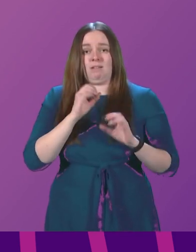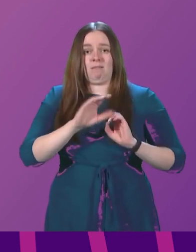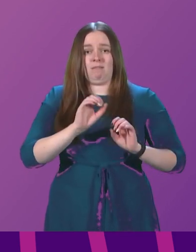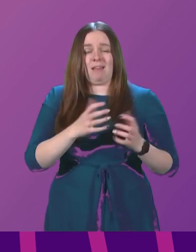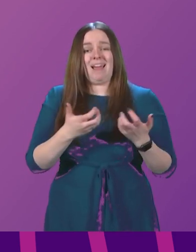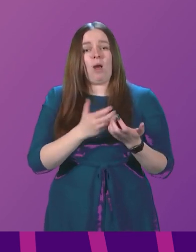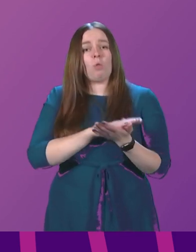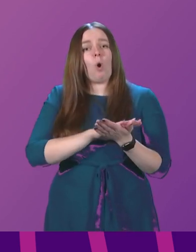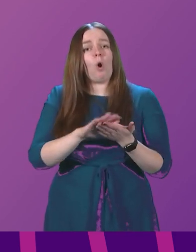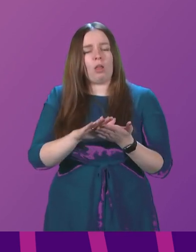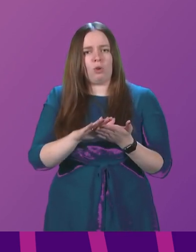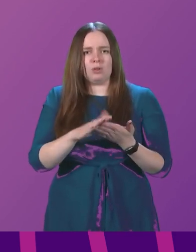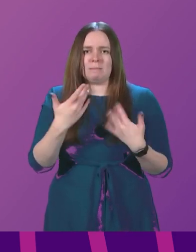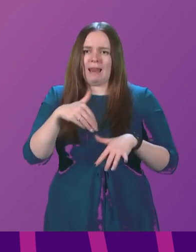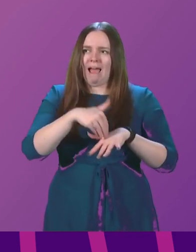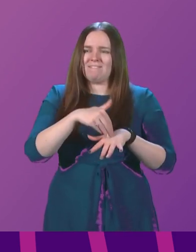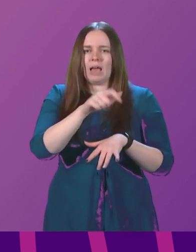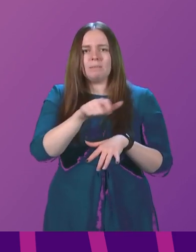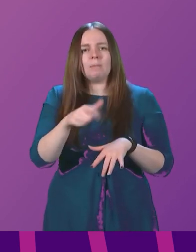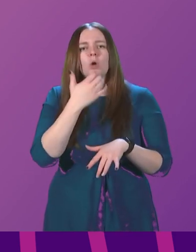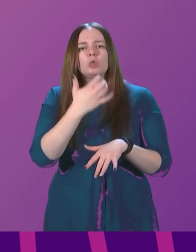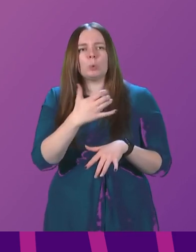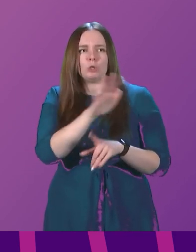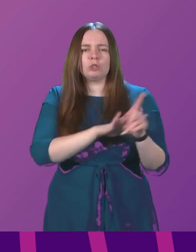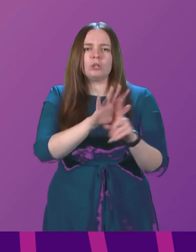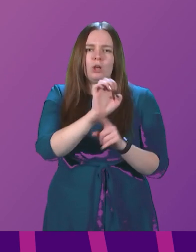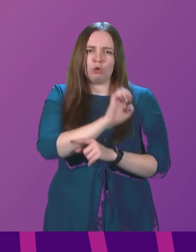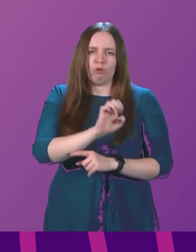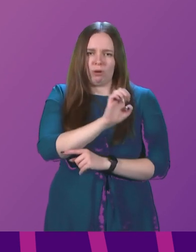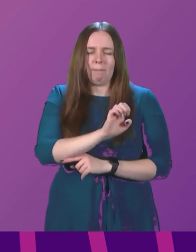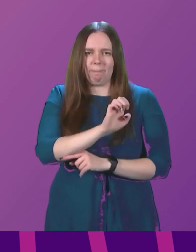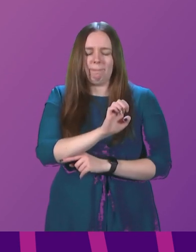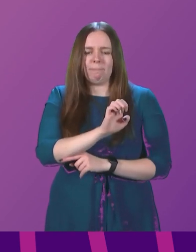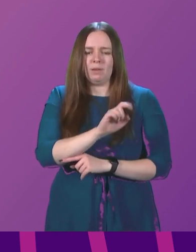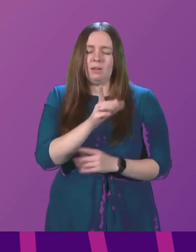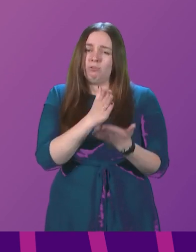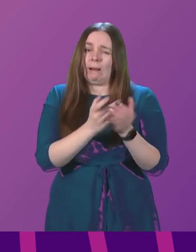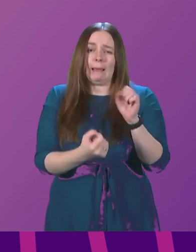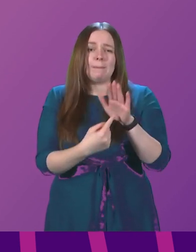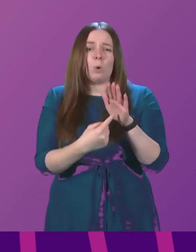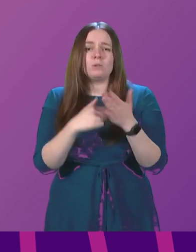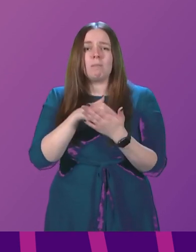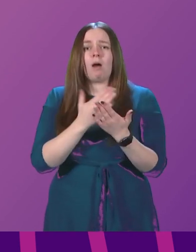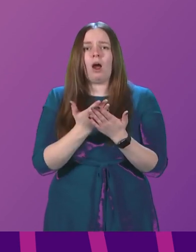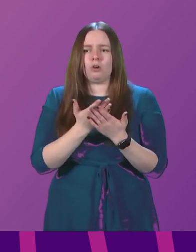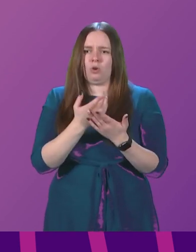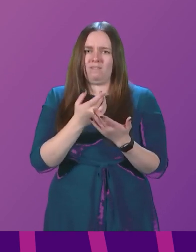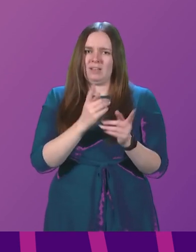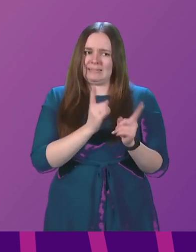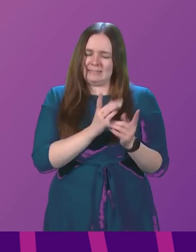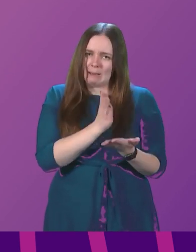Jewish people all across Europe. We also talked about the diversity of pre-war Jewish life, which is a really important aspect in humanising the Holocaust.